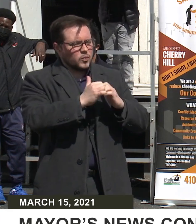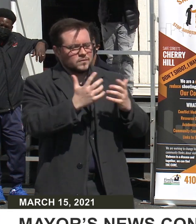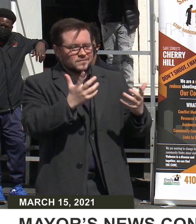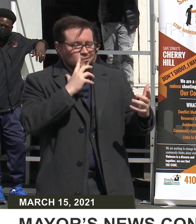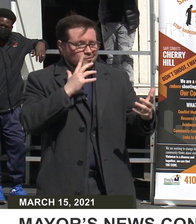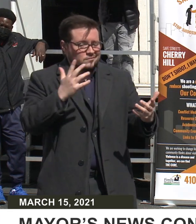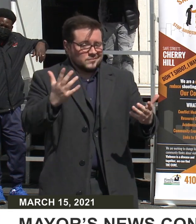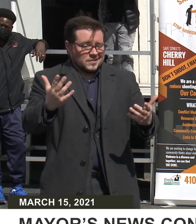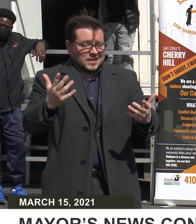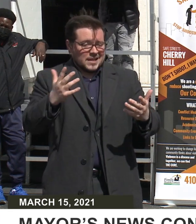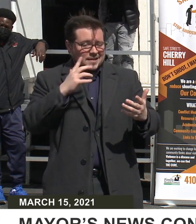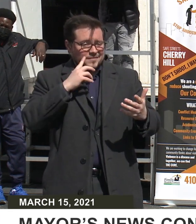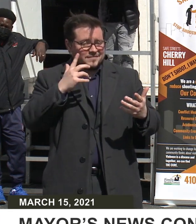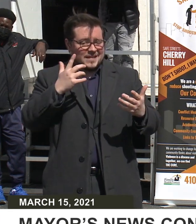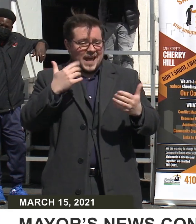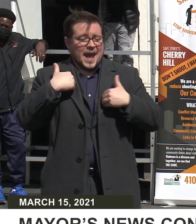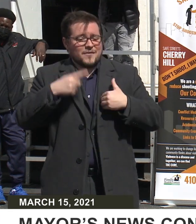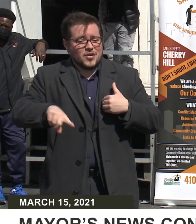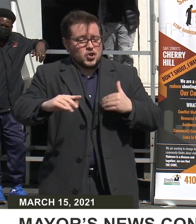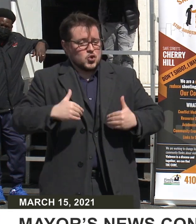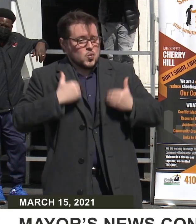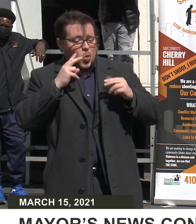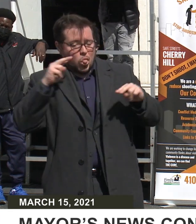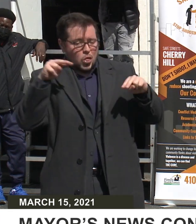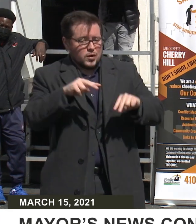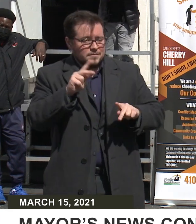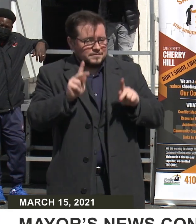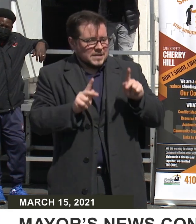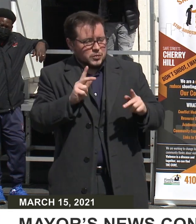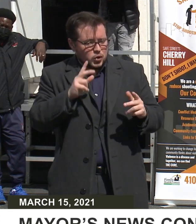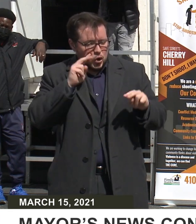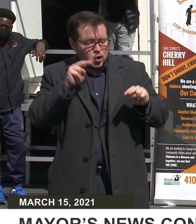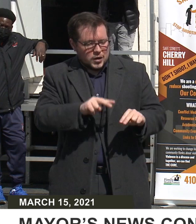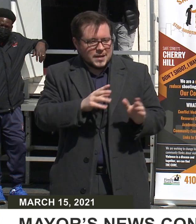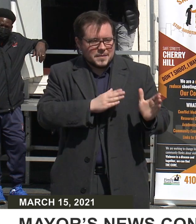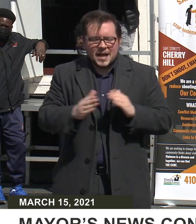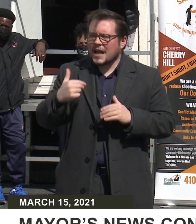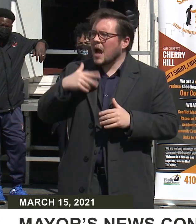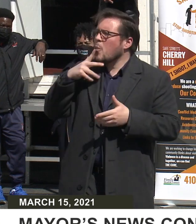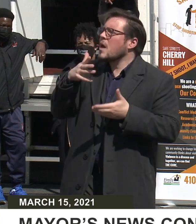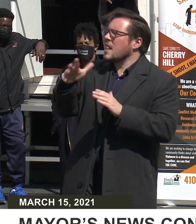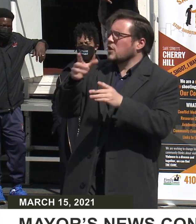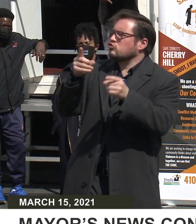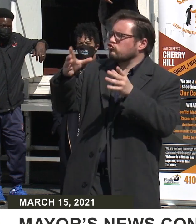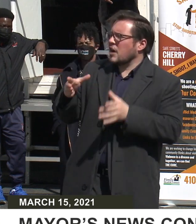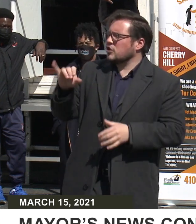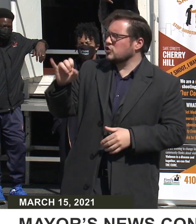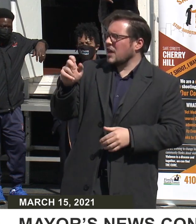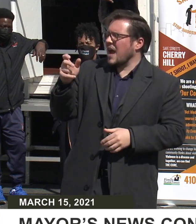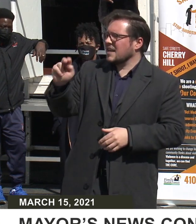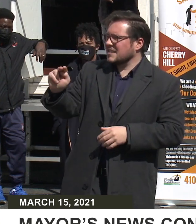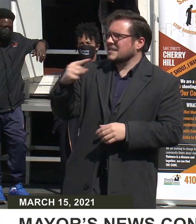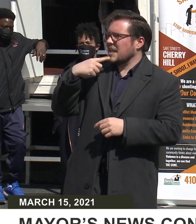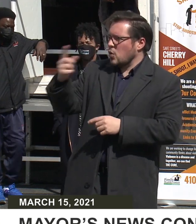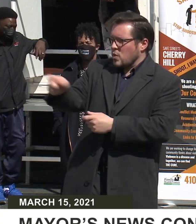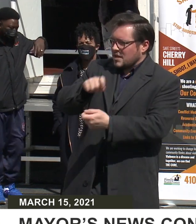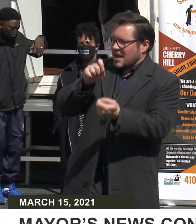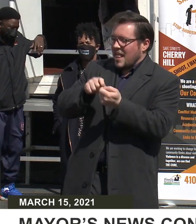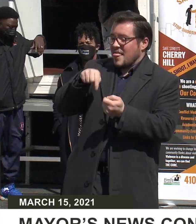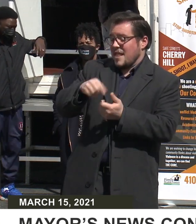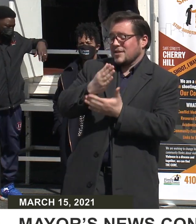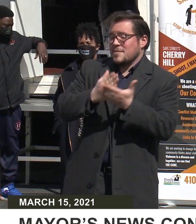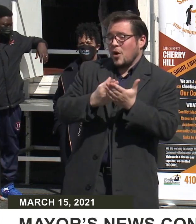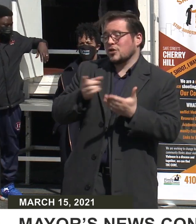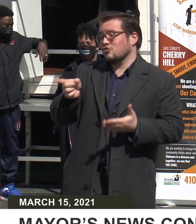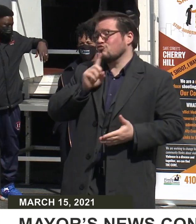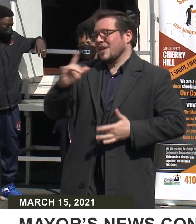to even look at the plan and all those things? Well, I'll let Director Jackson tell you exactly how she's going to do it. know this is the part that she's